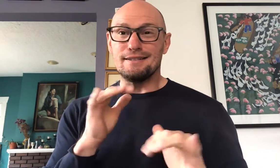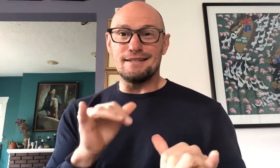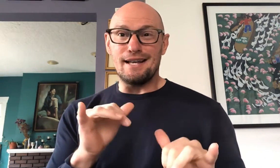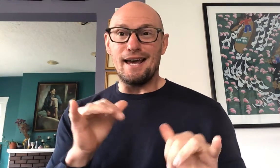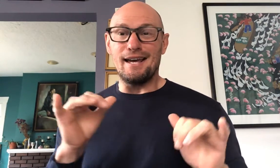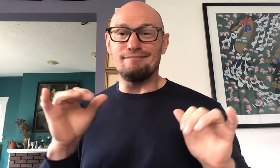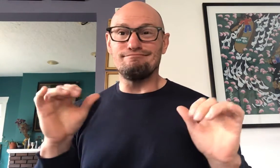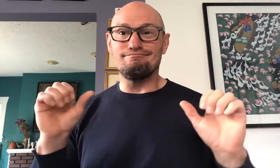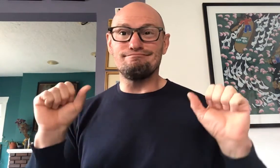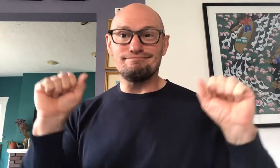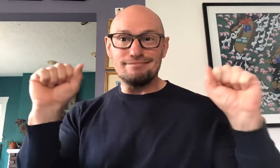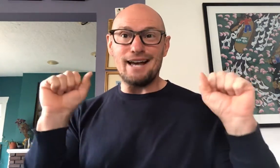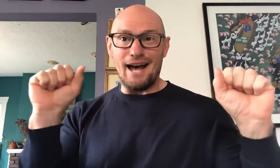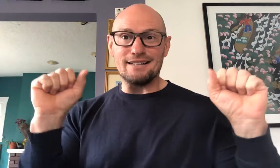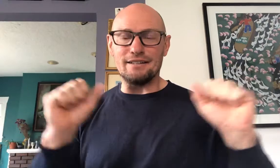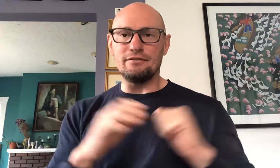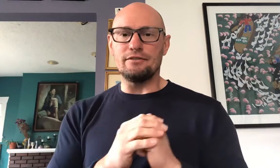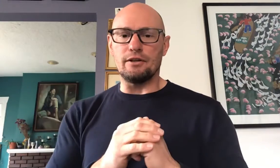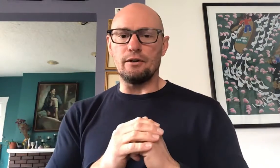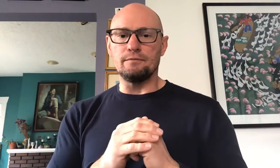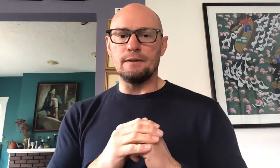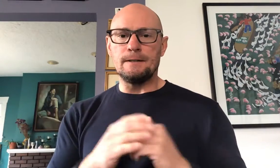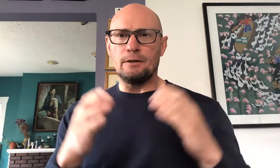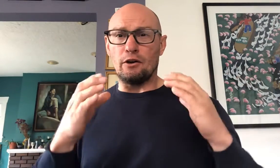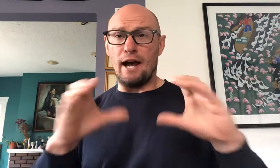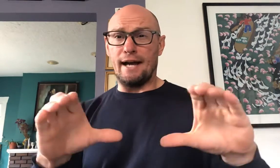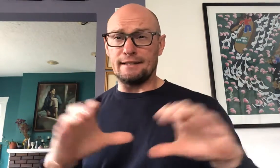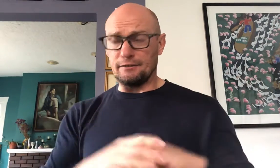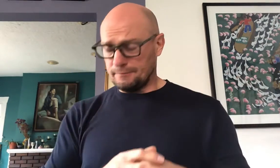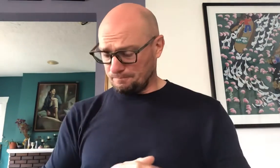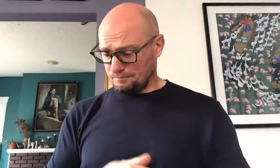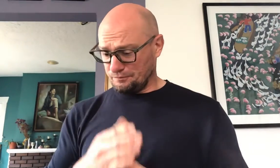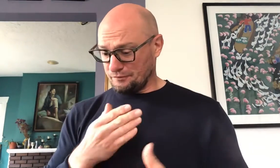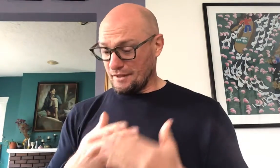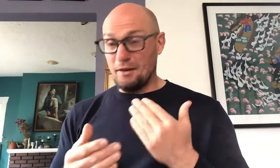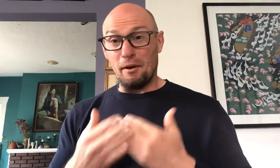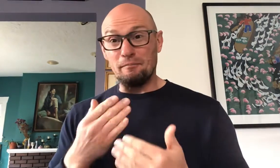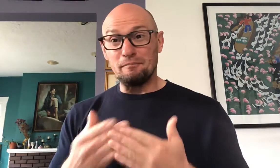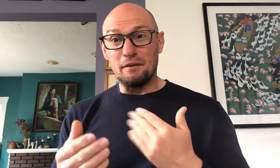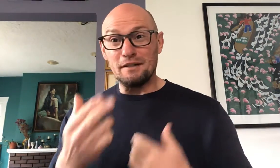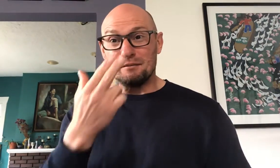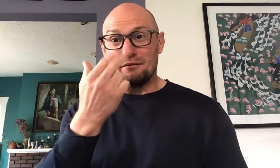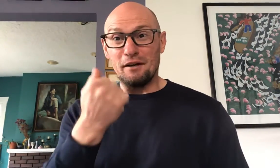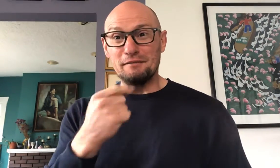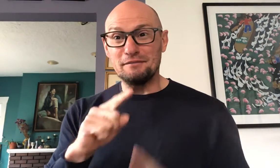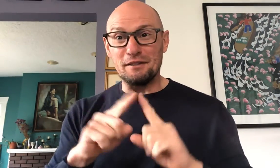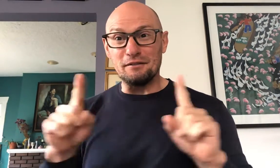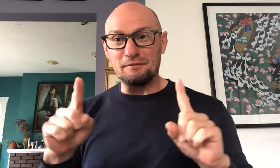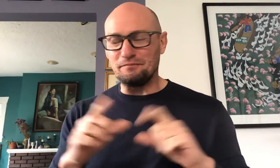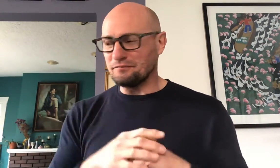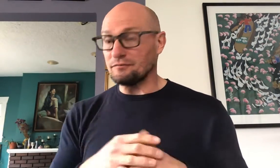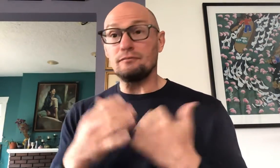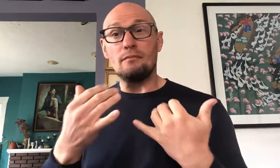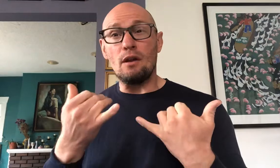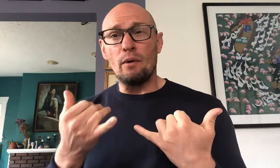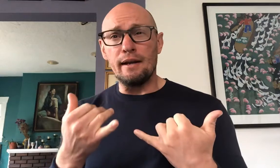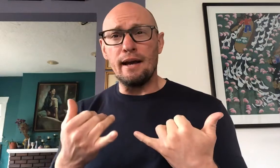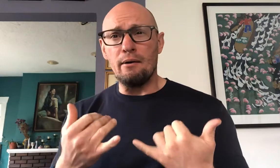stay active you know or active anyway but it's been fun different right now